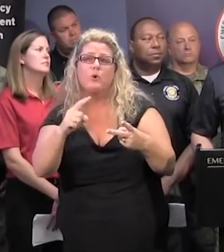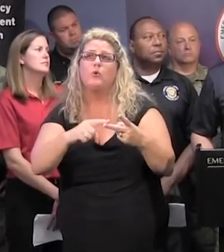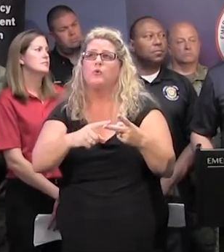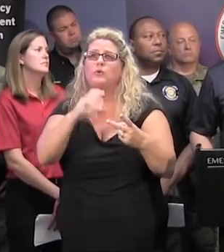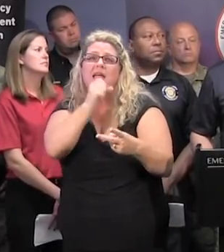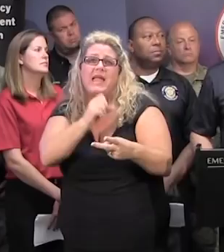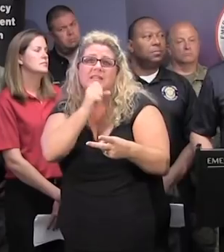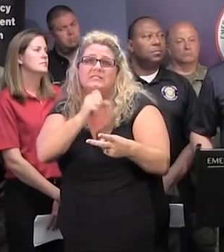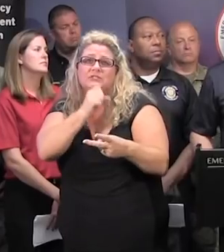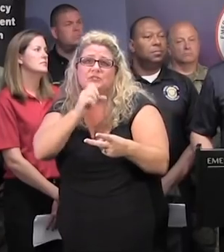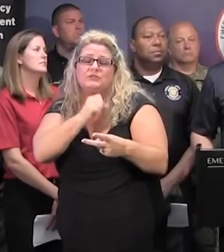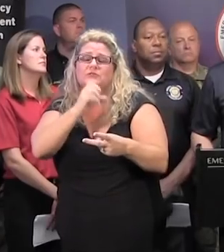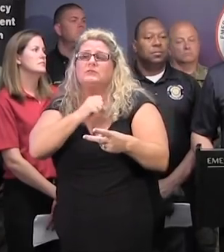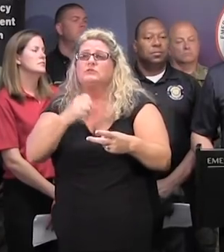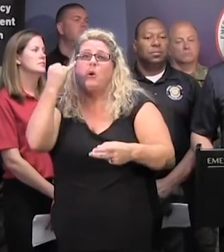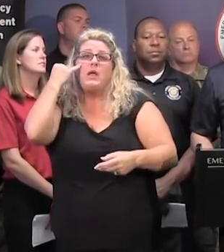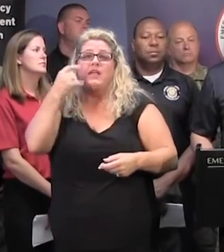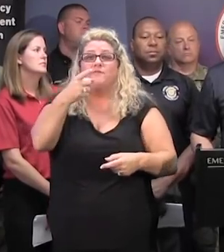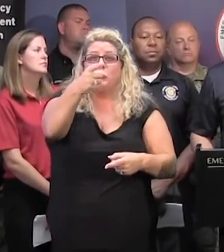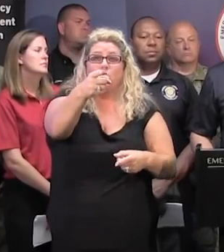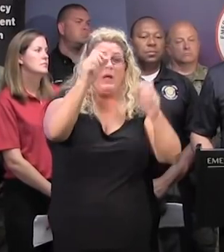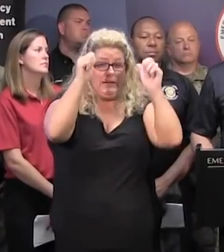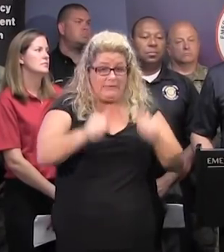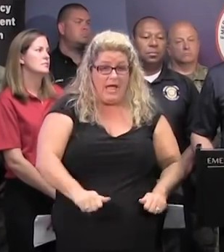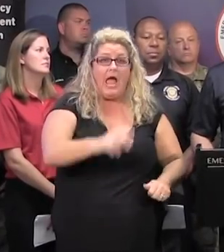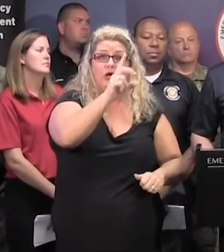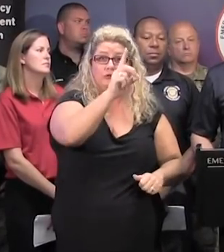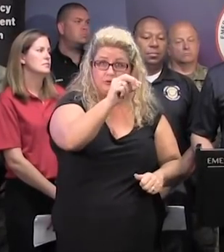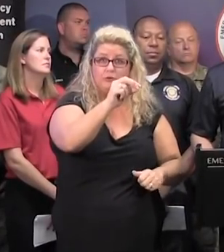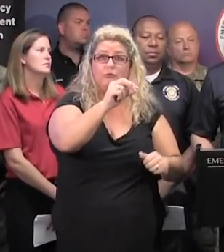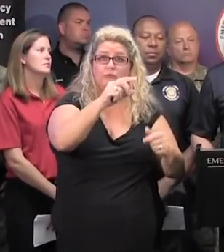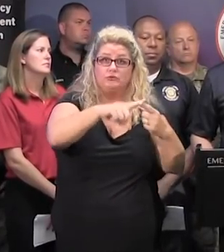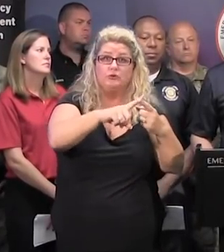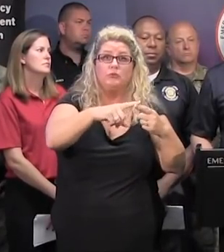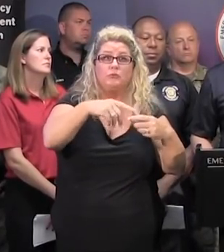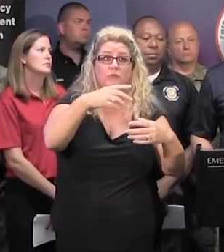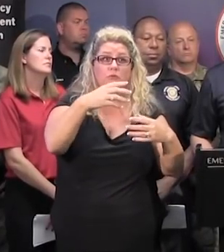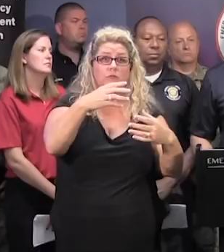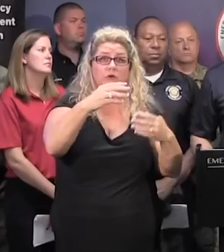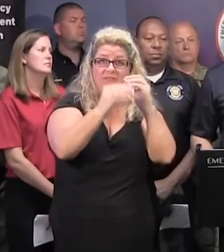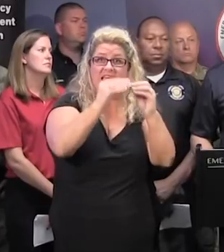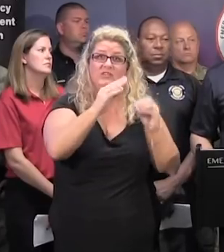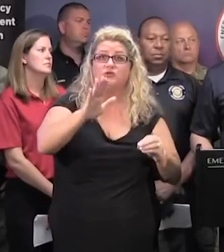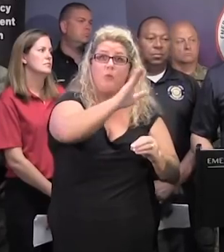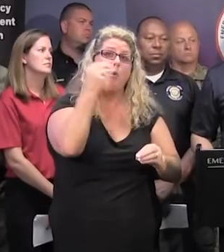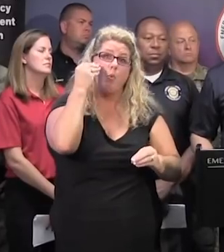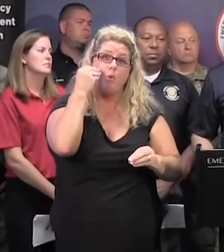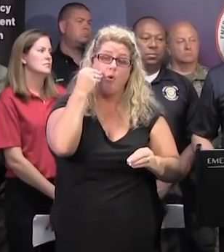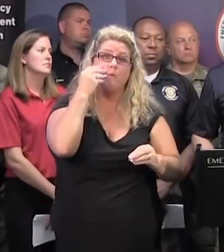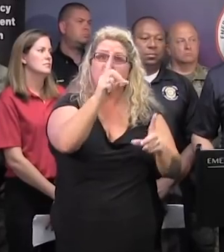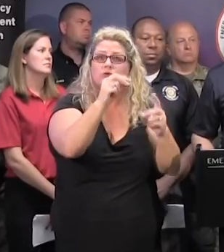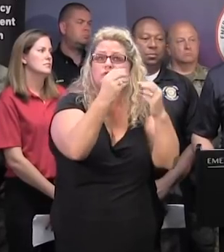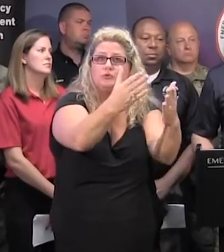-dependent. That means that if you are able-bodied, you are going to be responsible particularly for the initial recovery that comes from your home. That